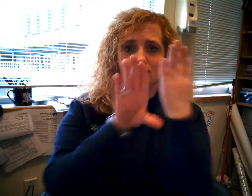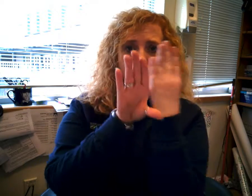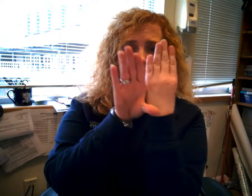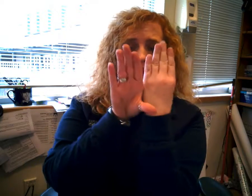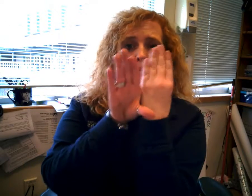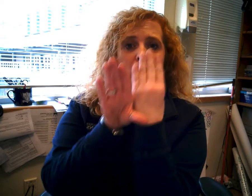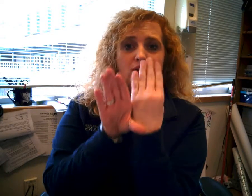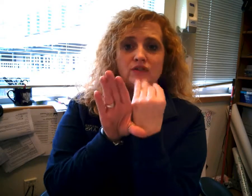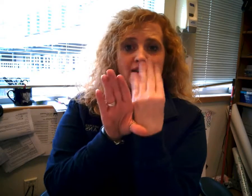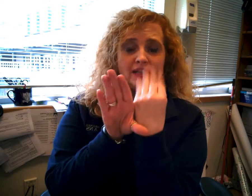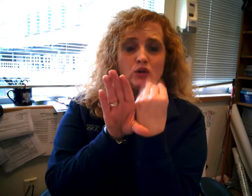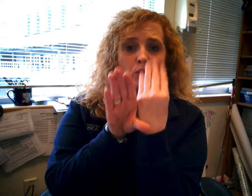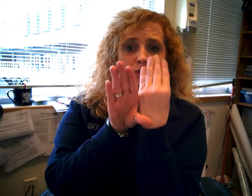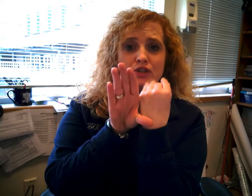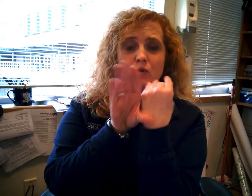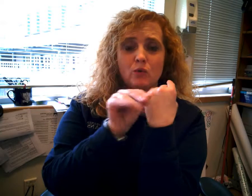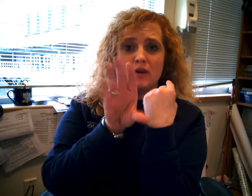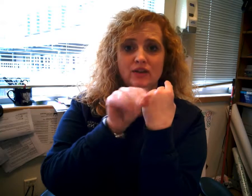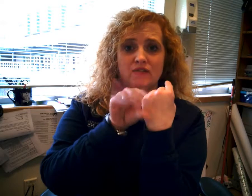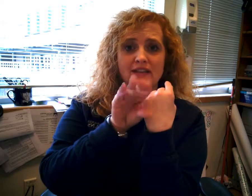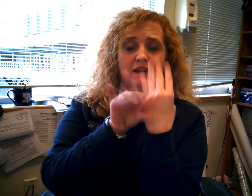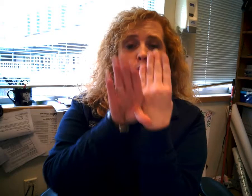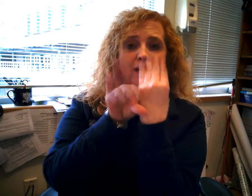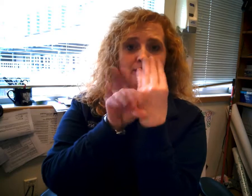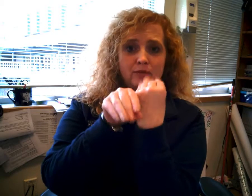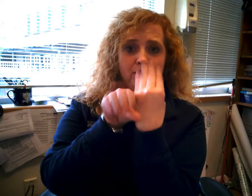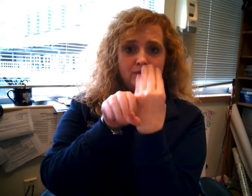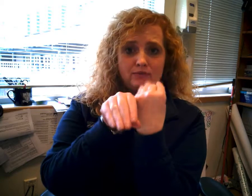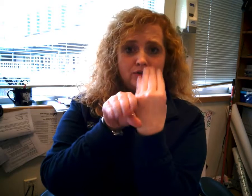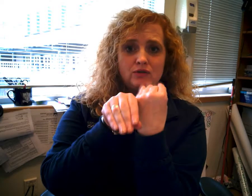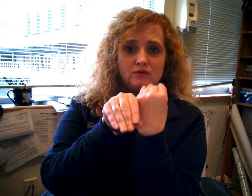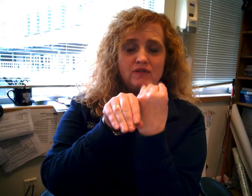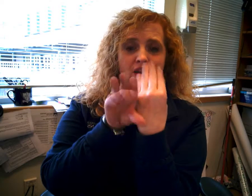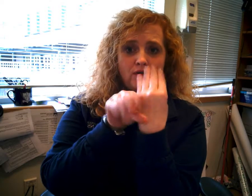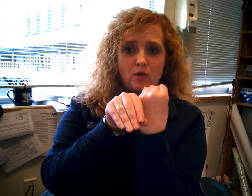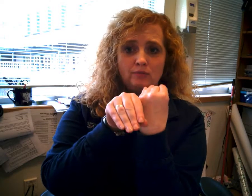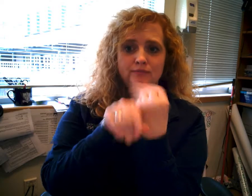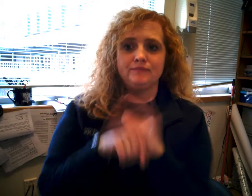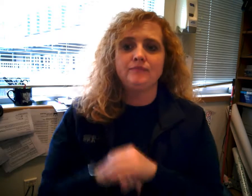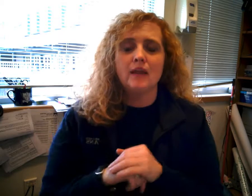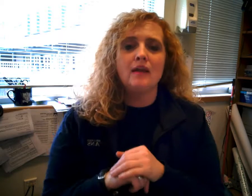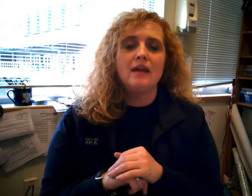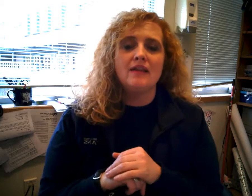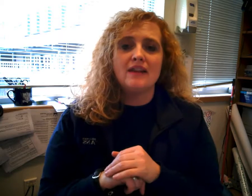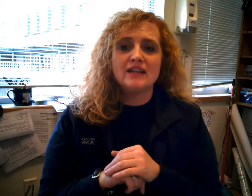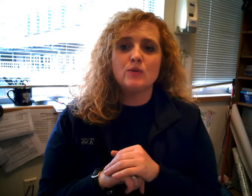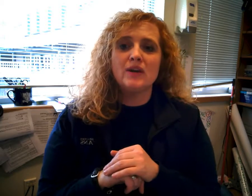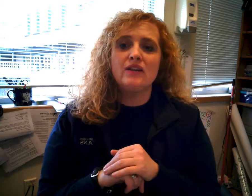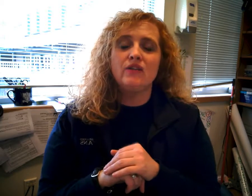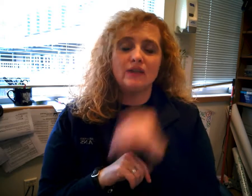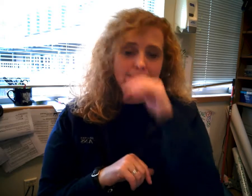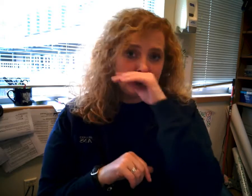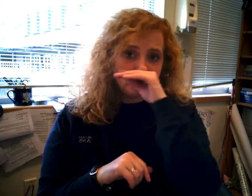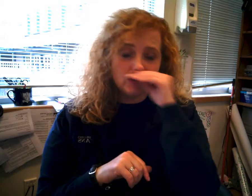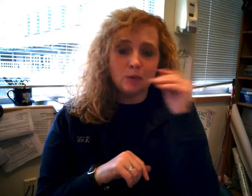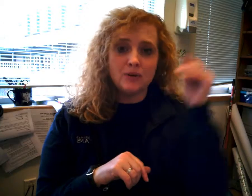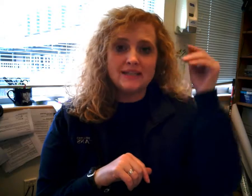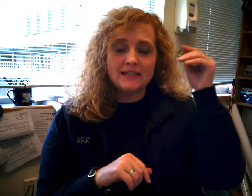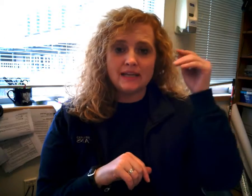And one is facing towards you and one is facing away from you. Videophone. The next one is lecture or presentation.